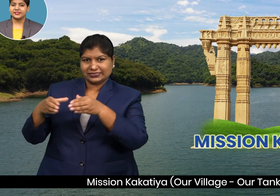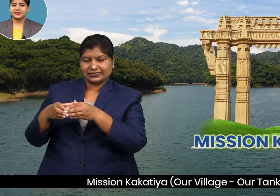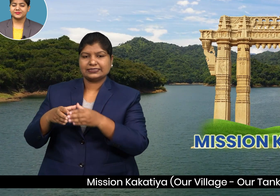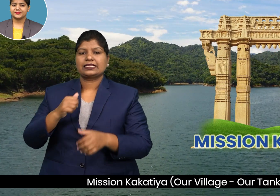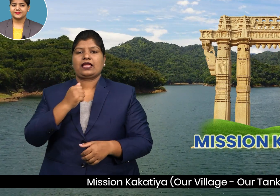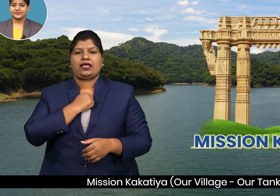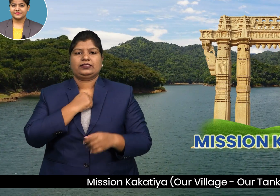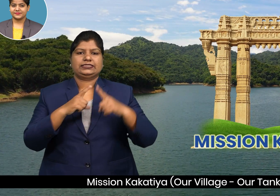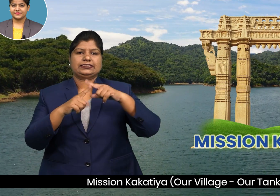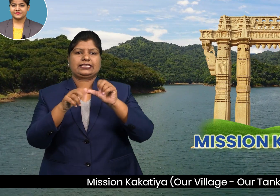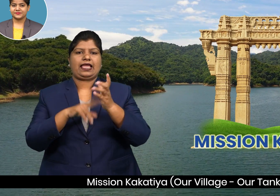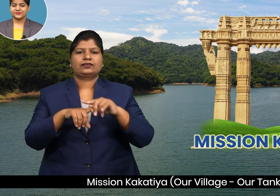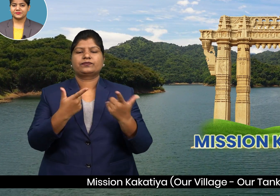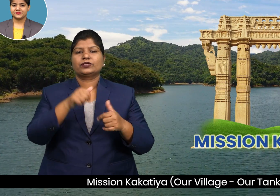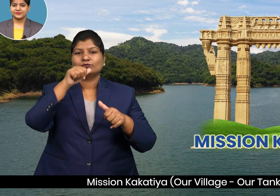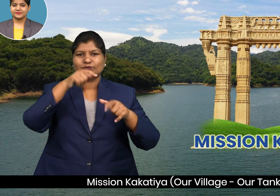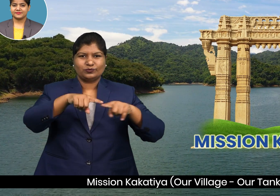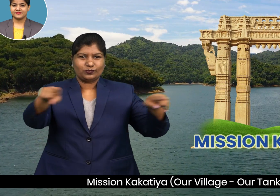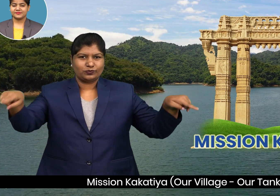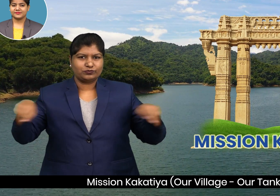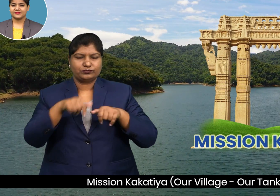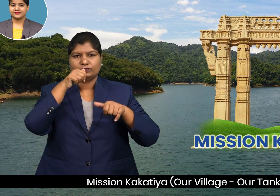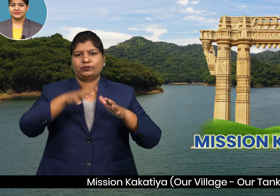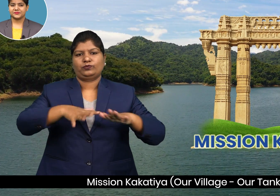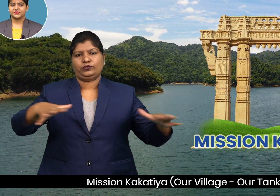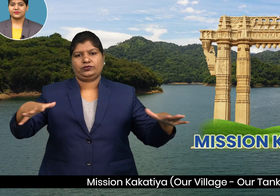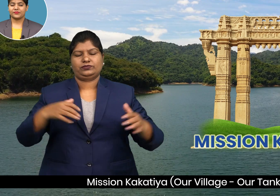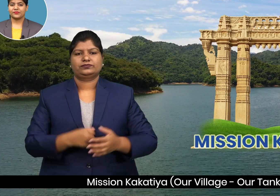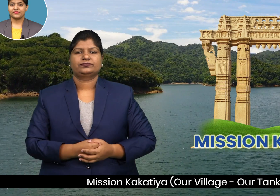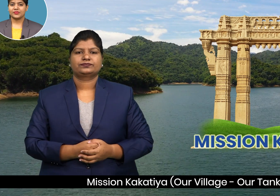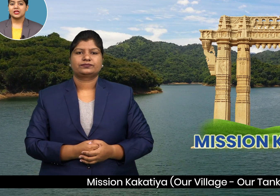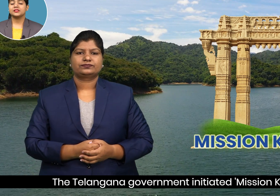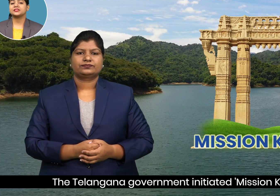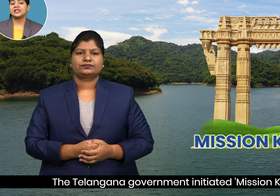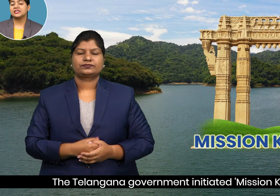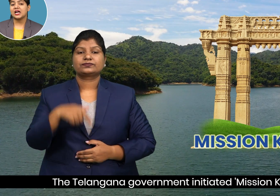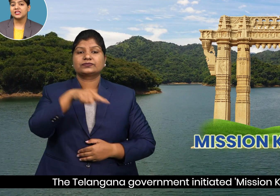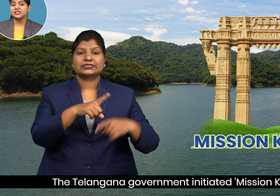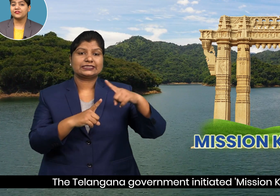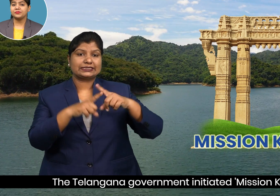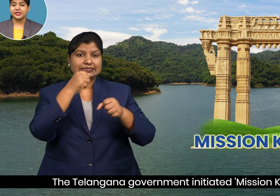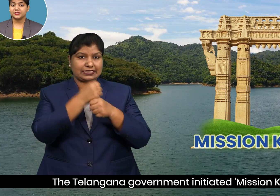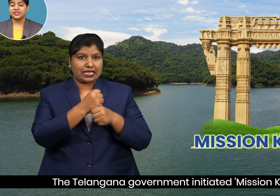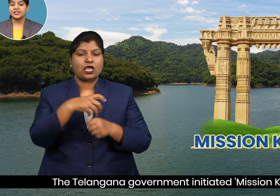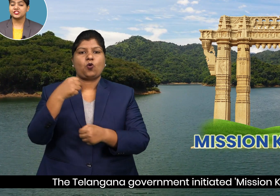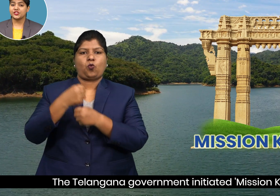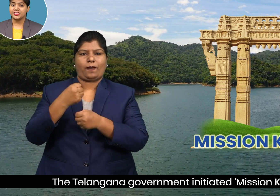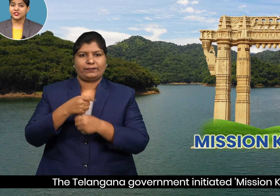the telangana government initiated